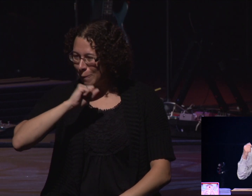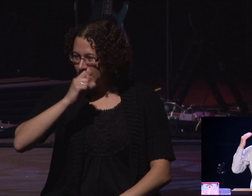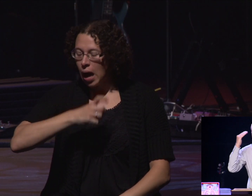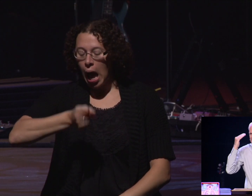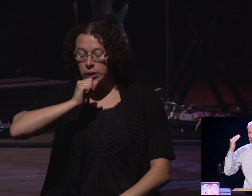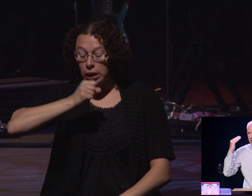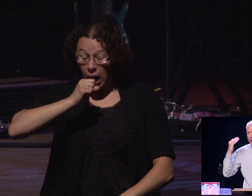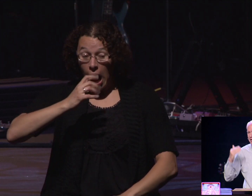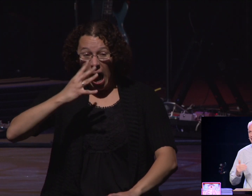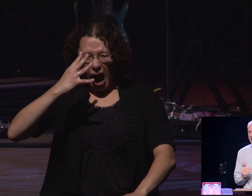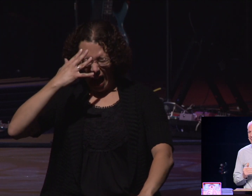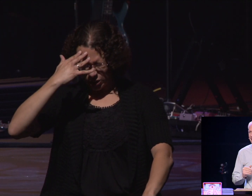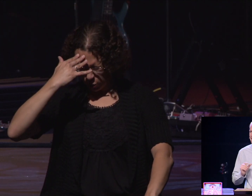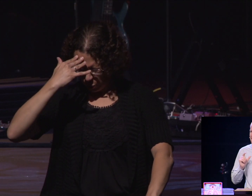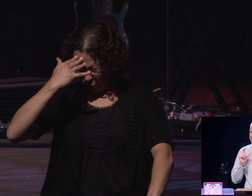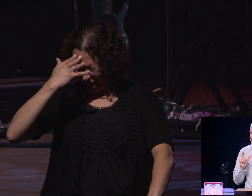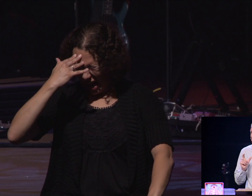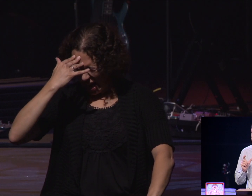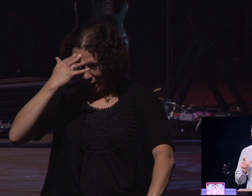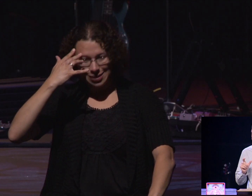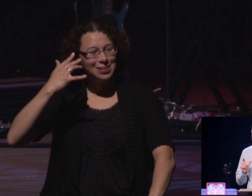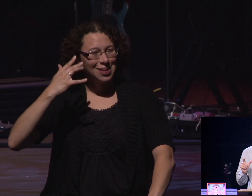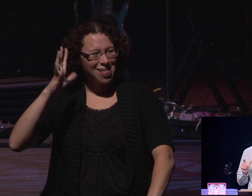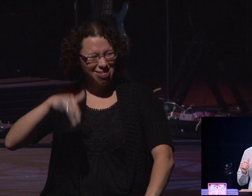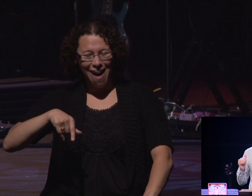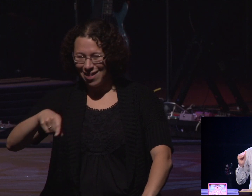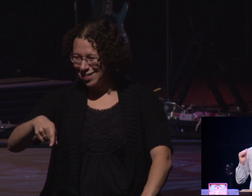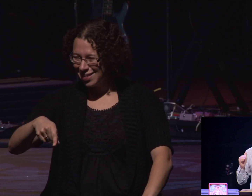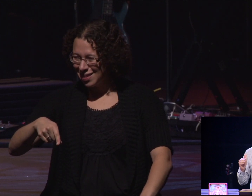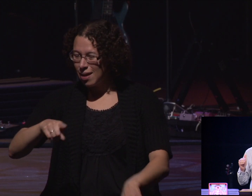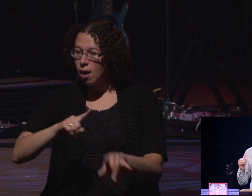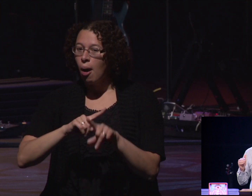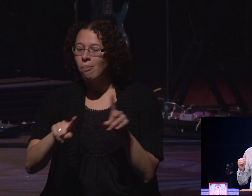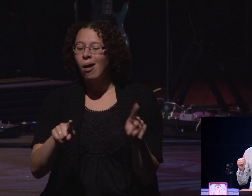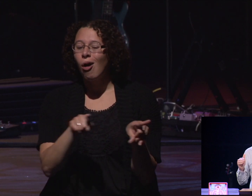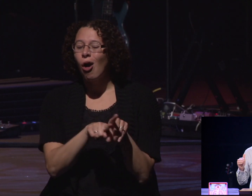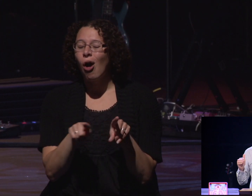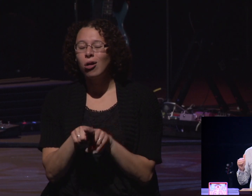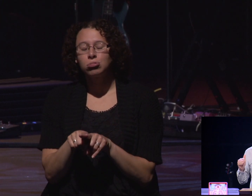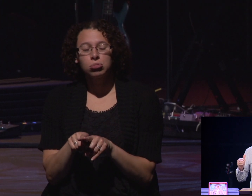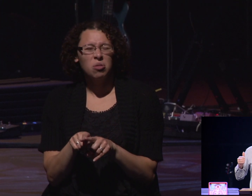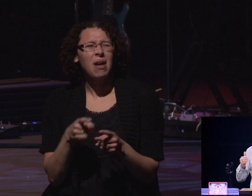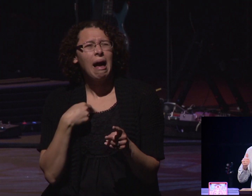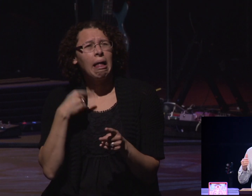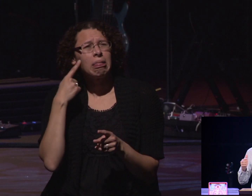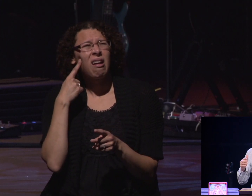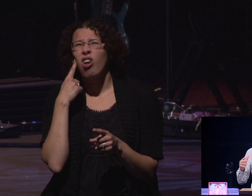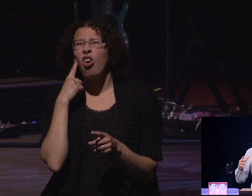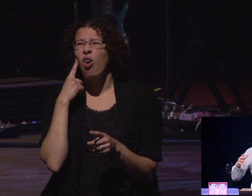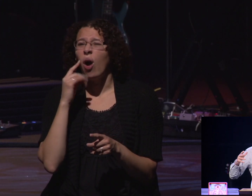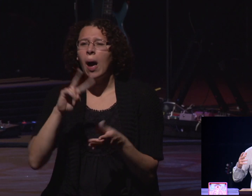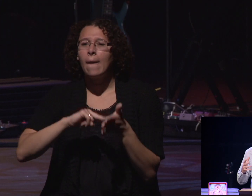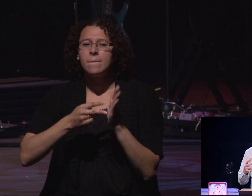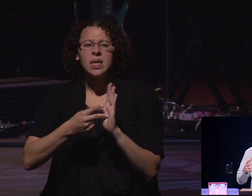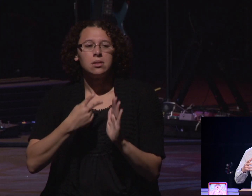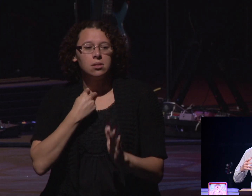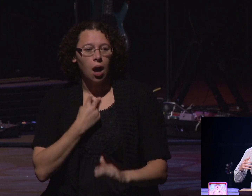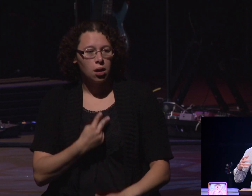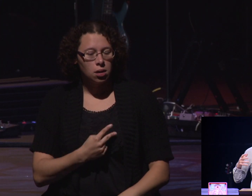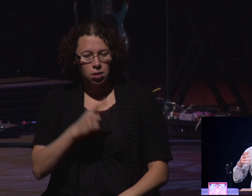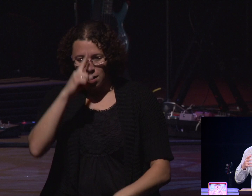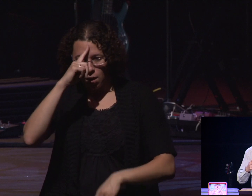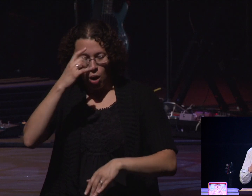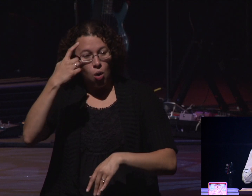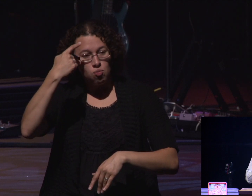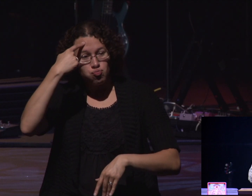quick or it gets that cold thing in your head. But I also think of the brain freeze is when you just get stuck. You just kind of get stuck on something. You get obsessed over it.